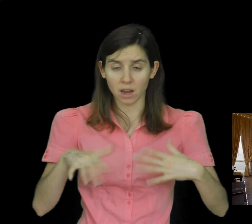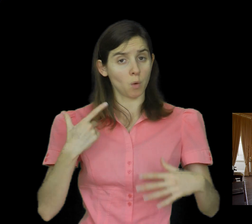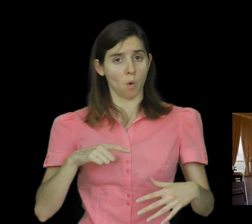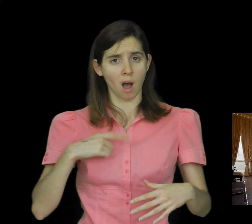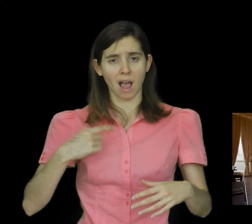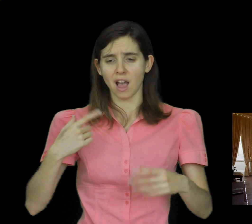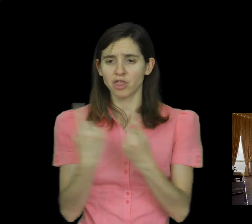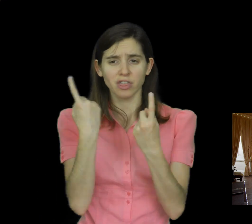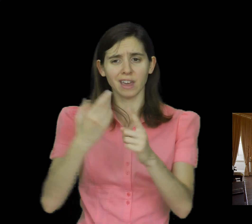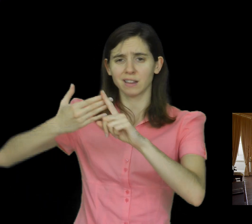things have passed away.